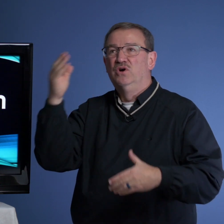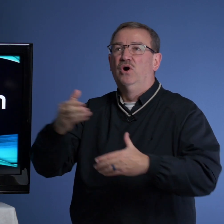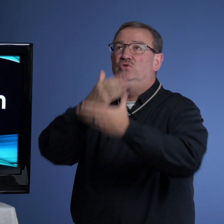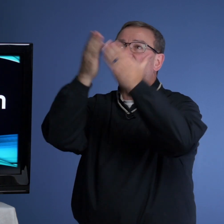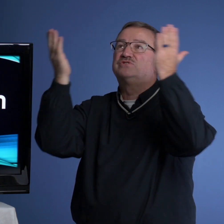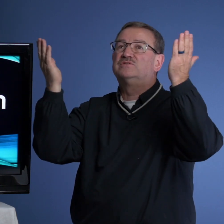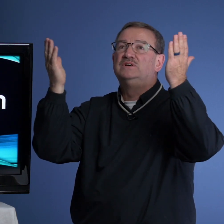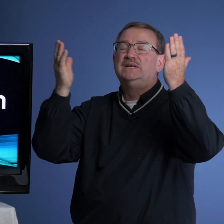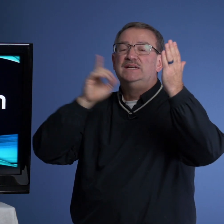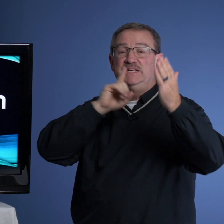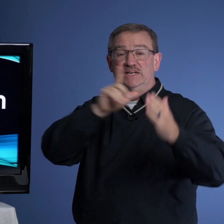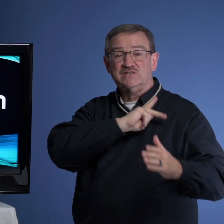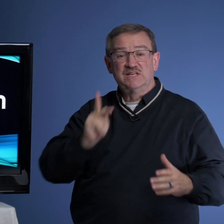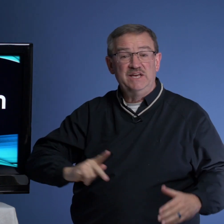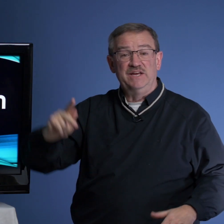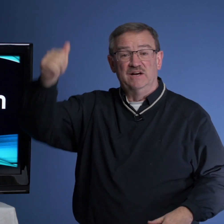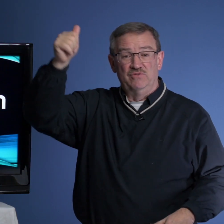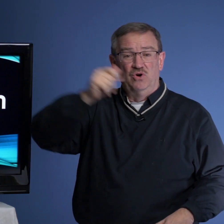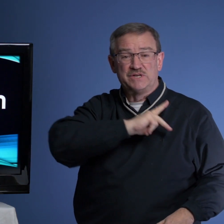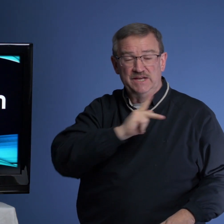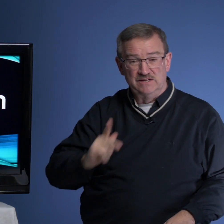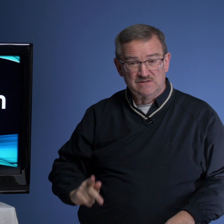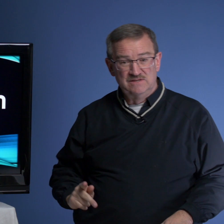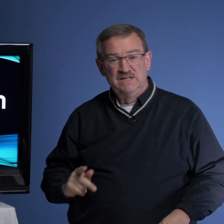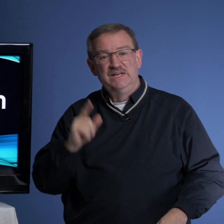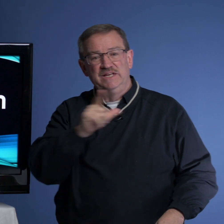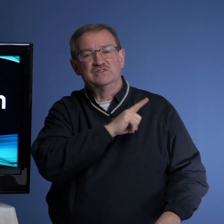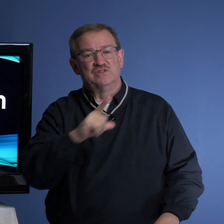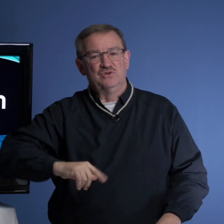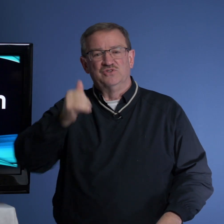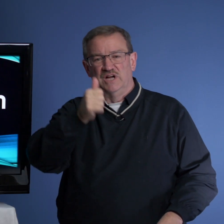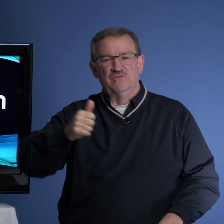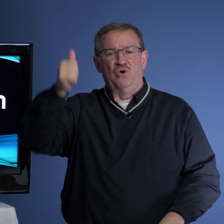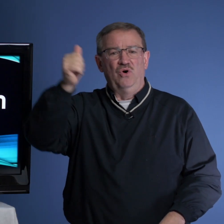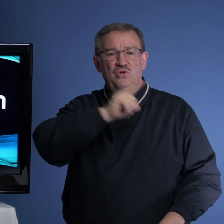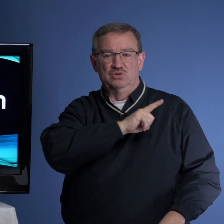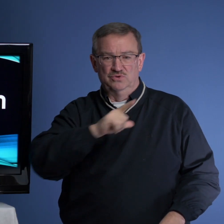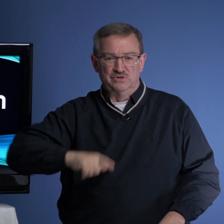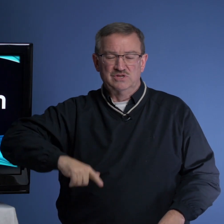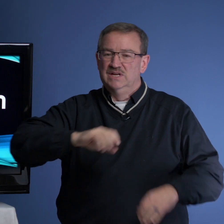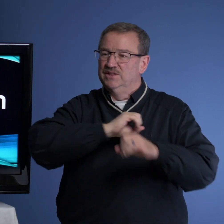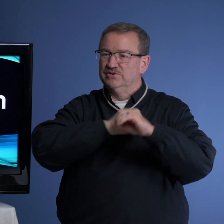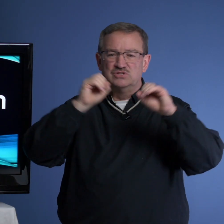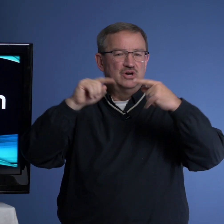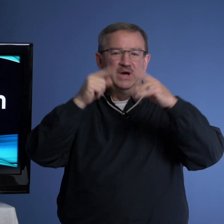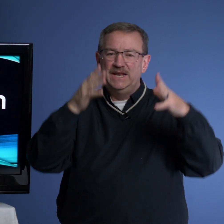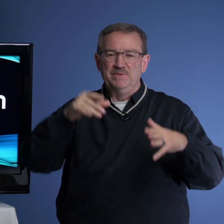hosts. He is the King of all kings. He is the Lord of all lords. There is no enemy